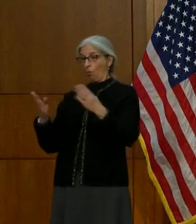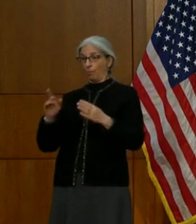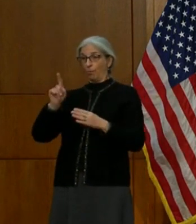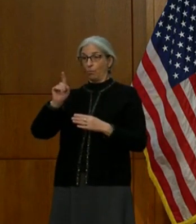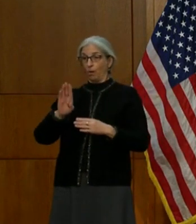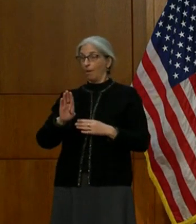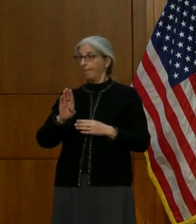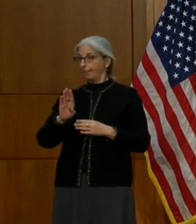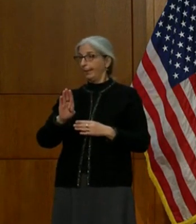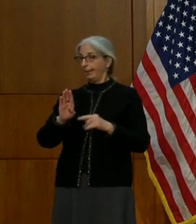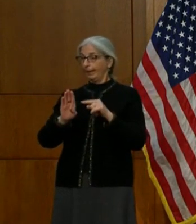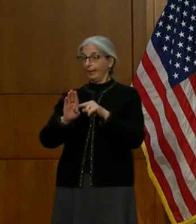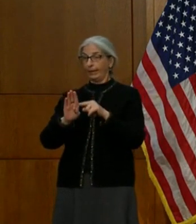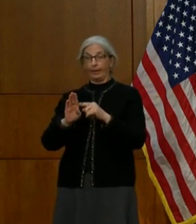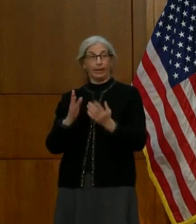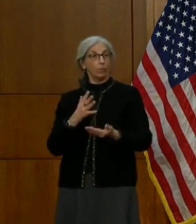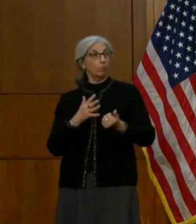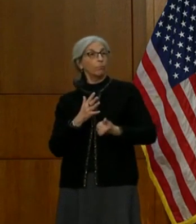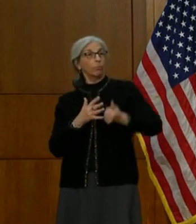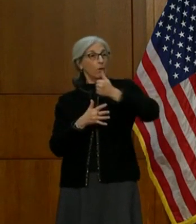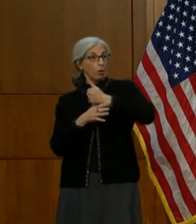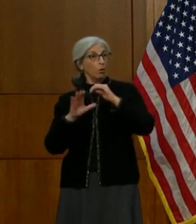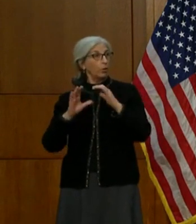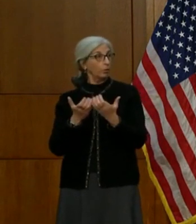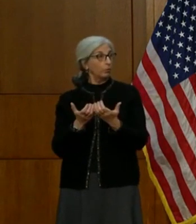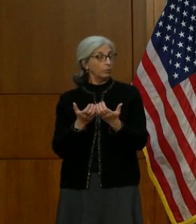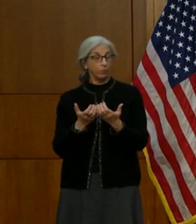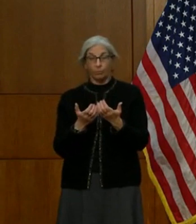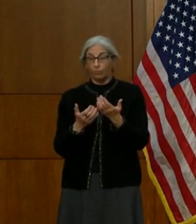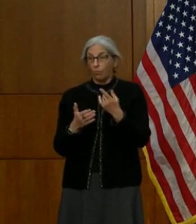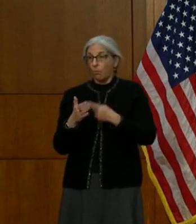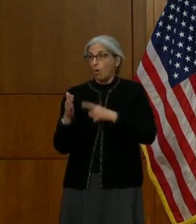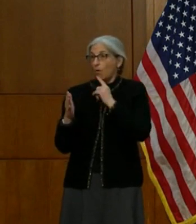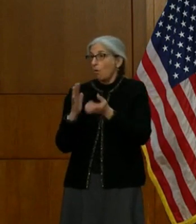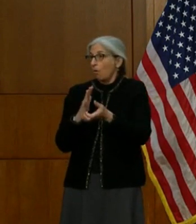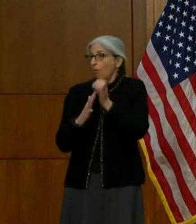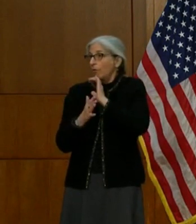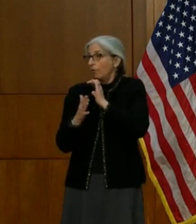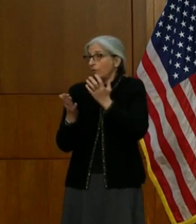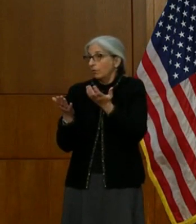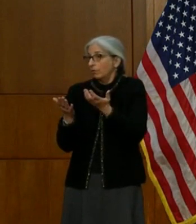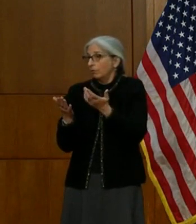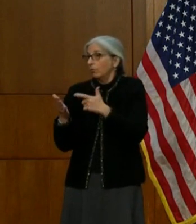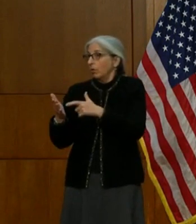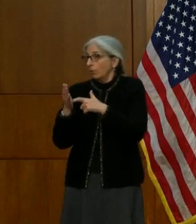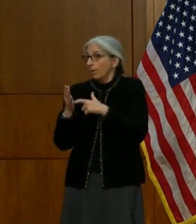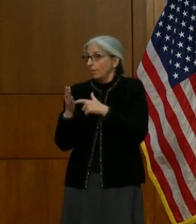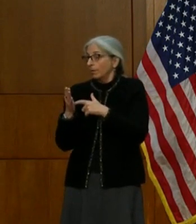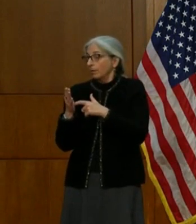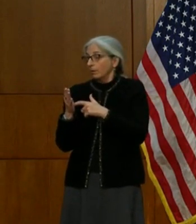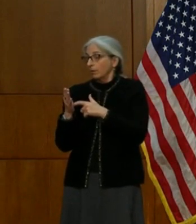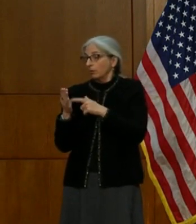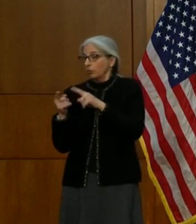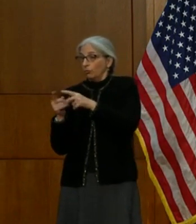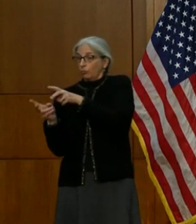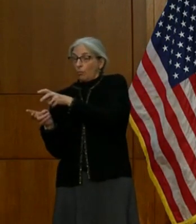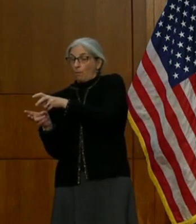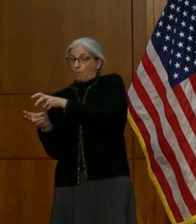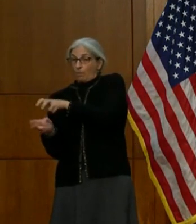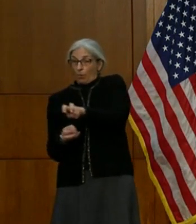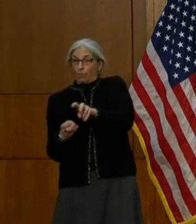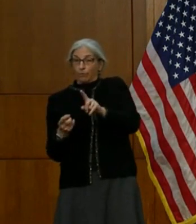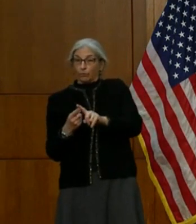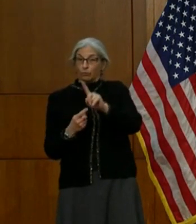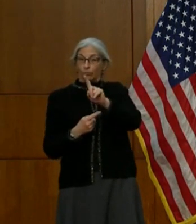so the second question is what are the criteria before we go from 1A to 1B? And